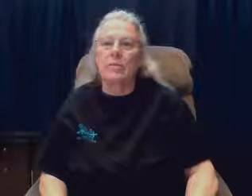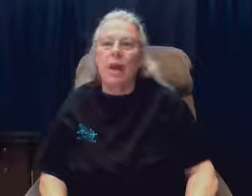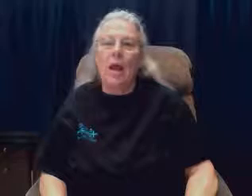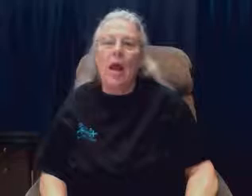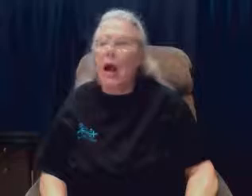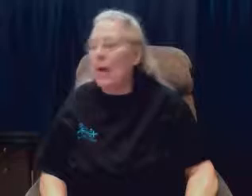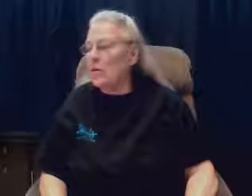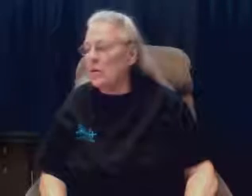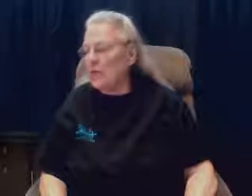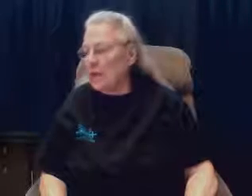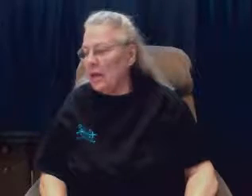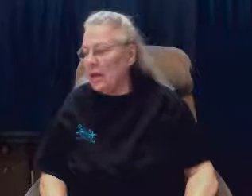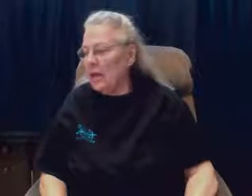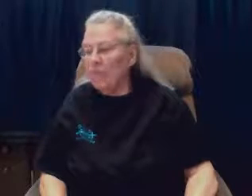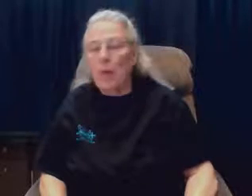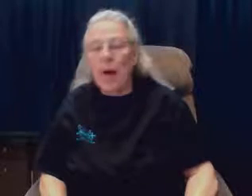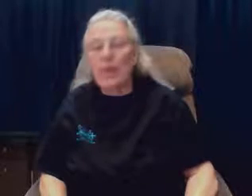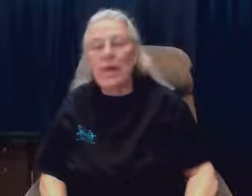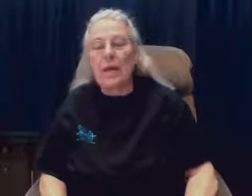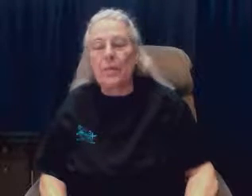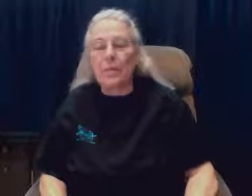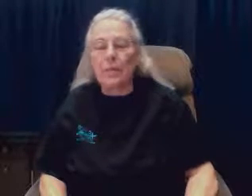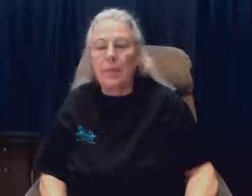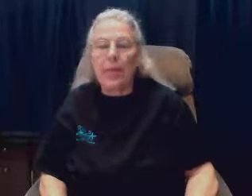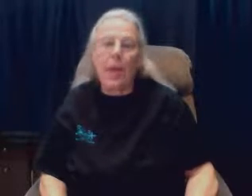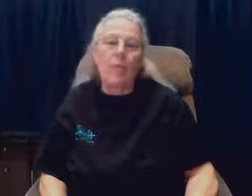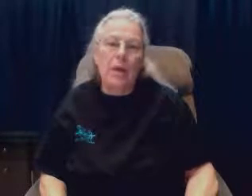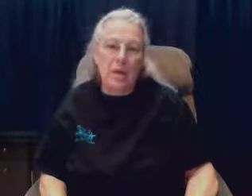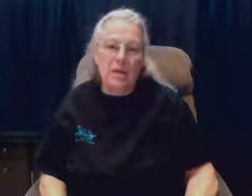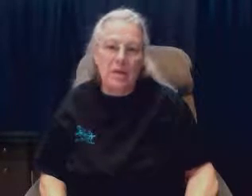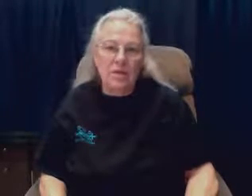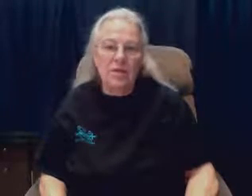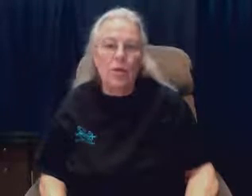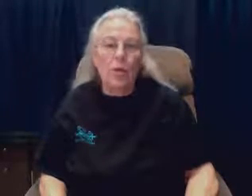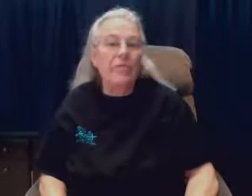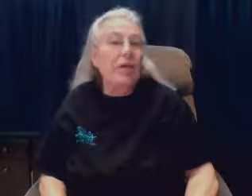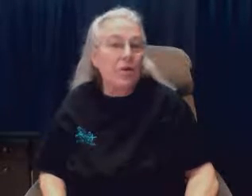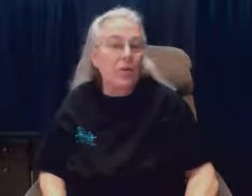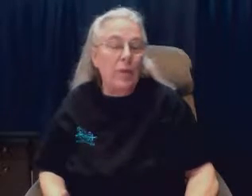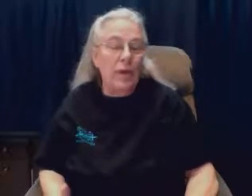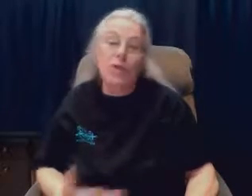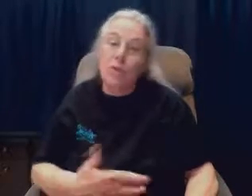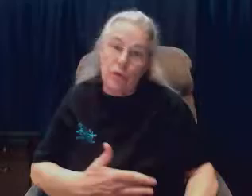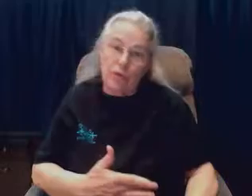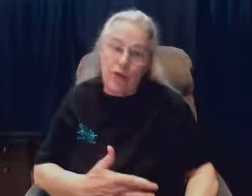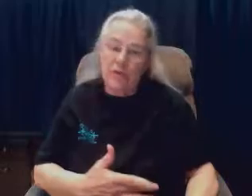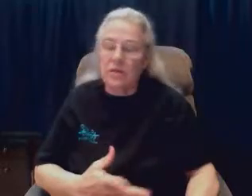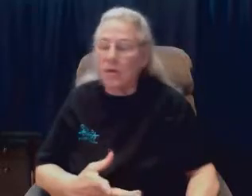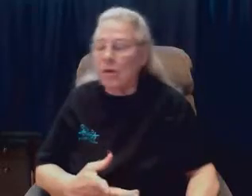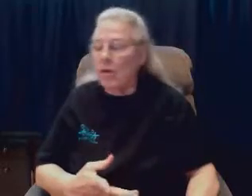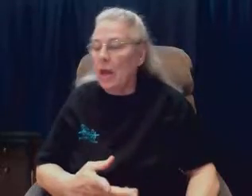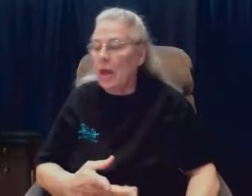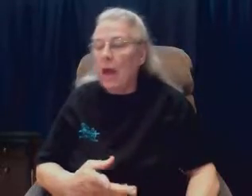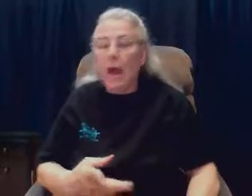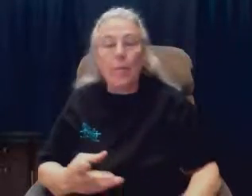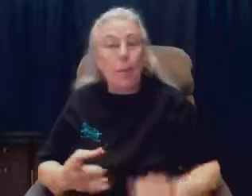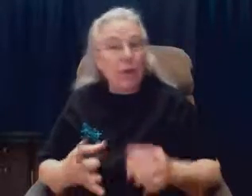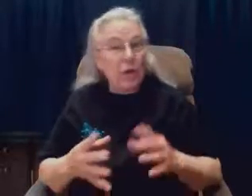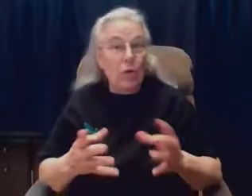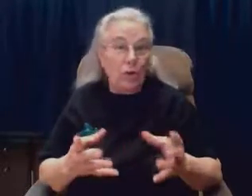I will sing of my Redeemer because this is more of an intermediate to advanced song. I'm only going to